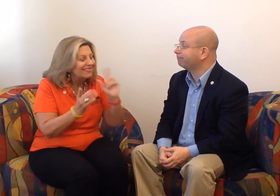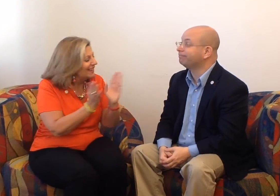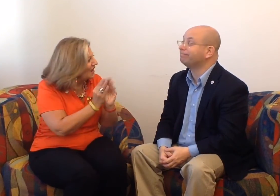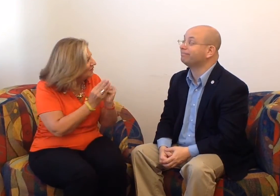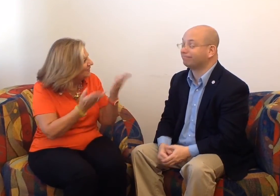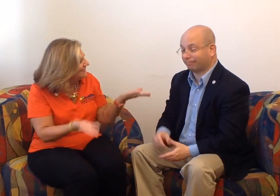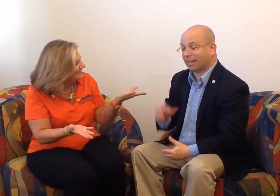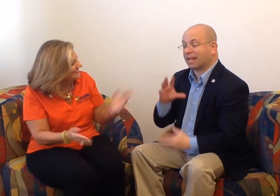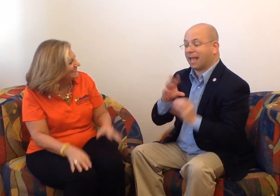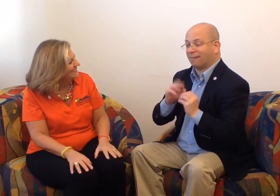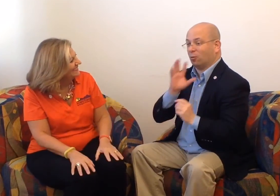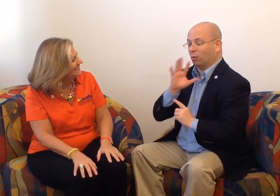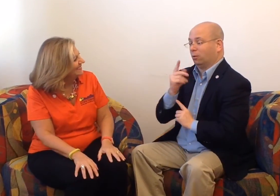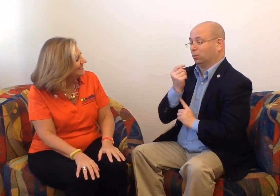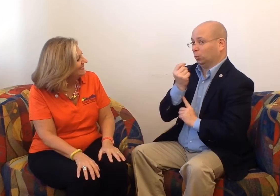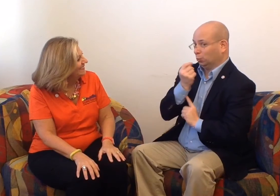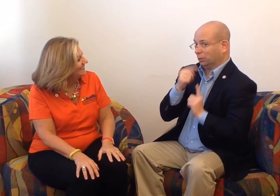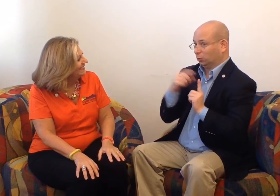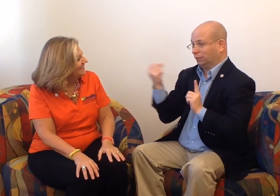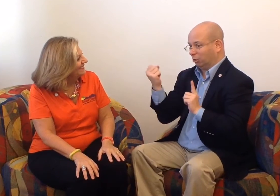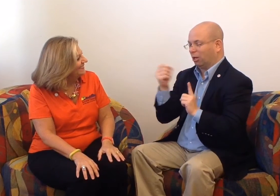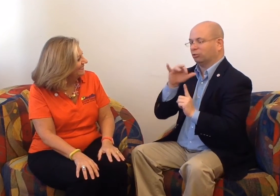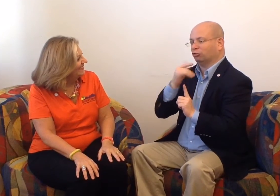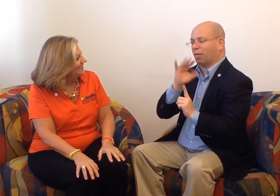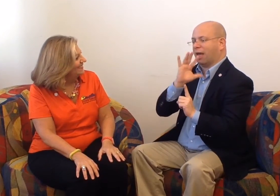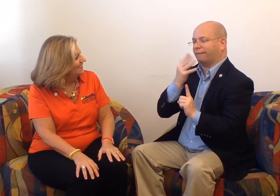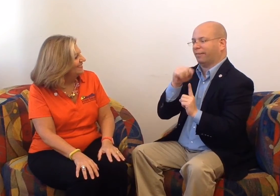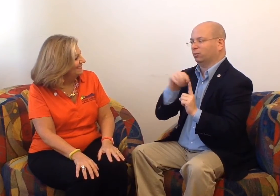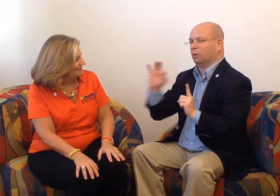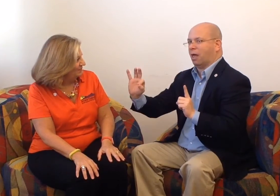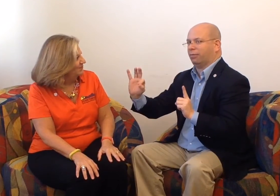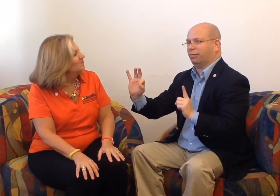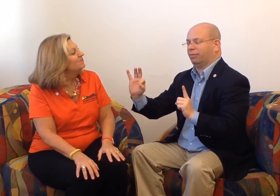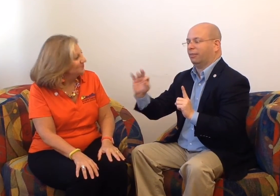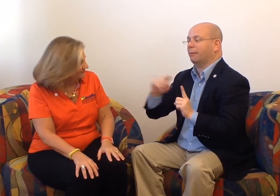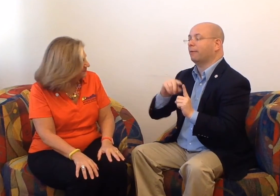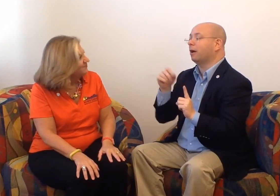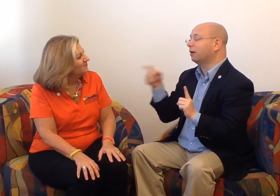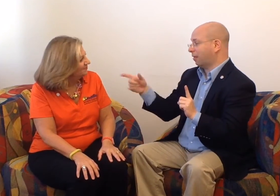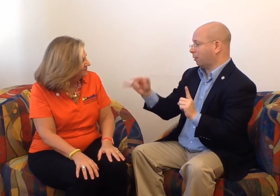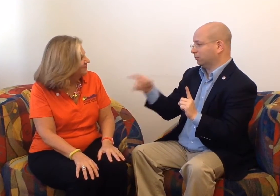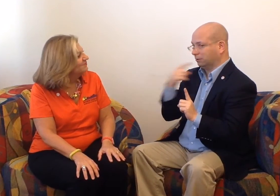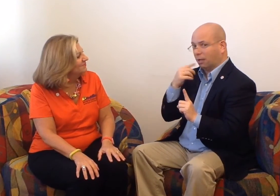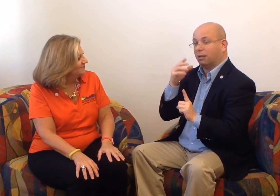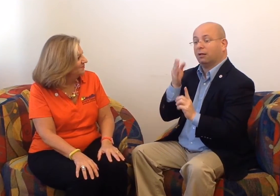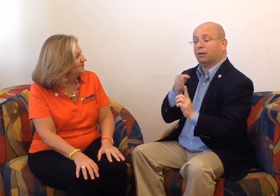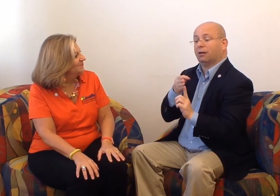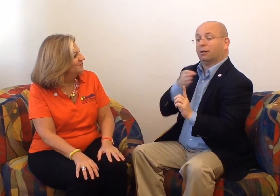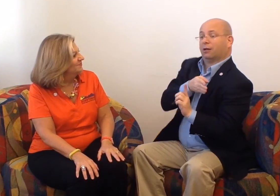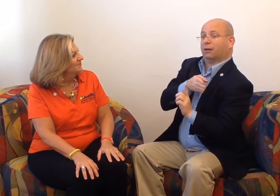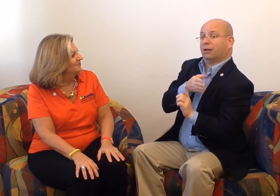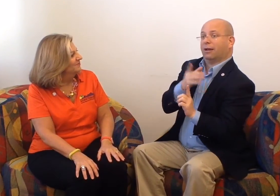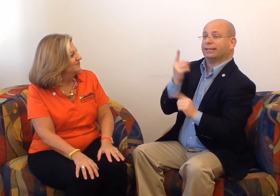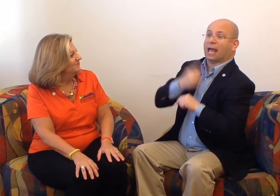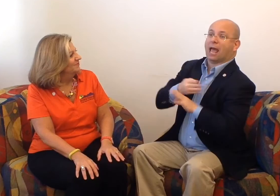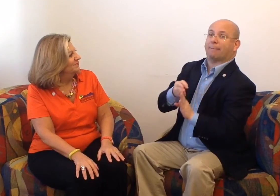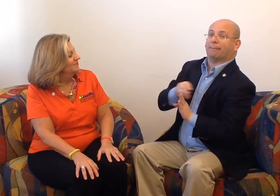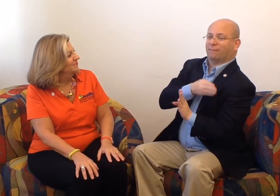dates. When is the conference? The conference will be Tuesday through Saturday, July 5th through 9th. But like you said, we may be